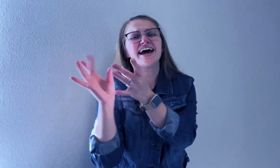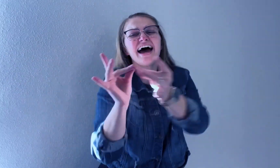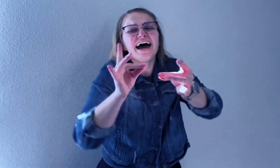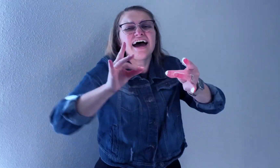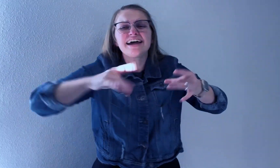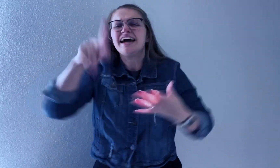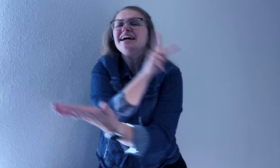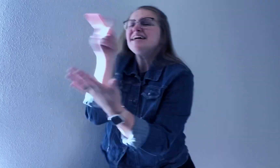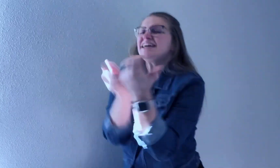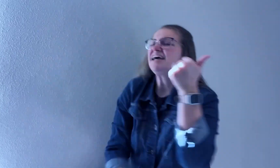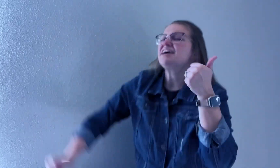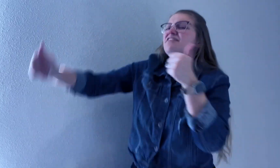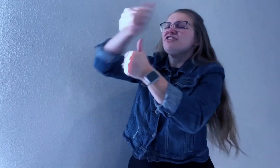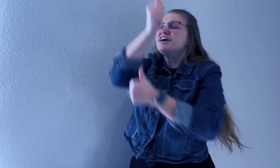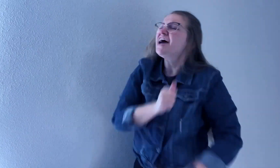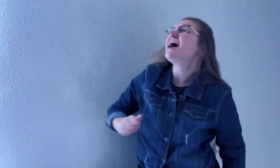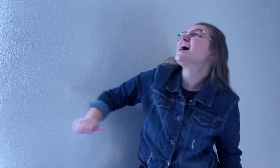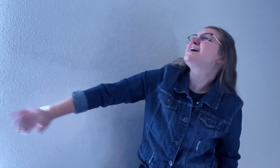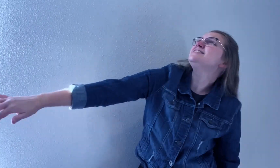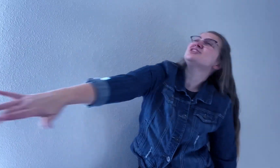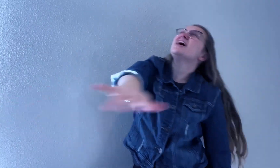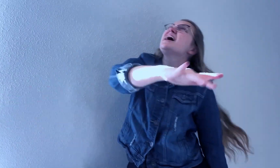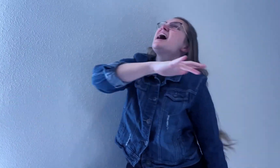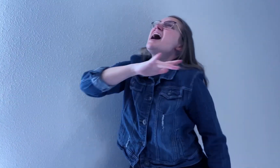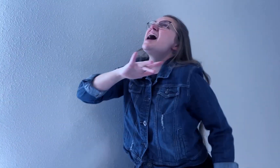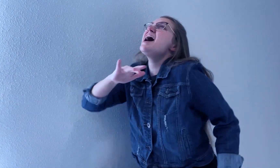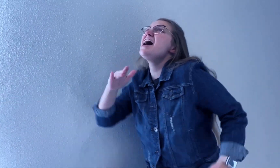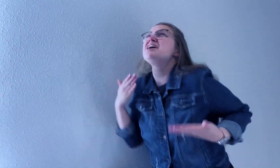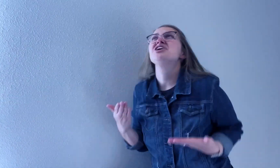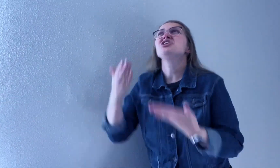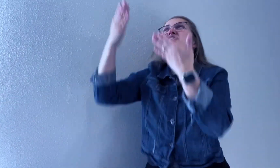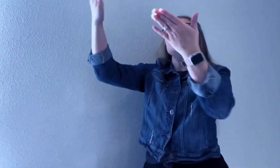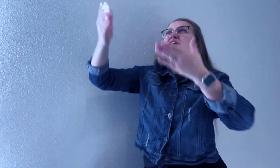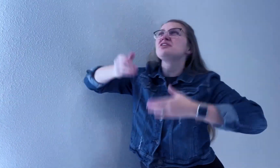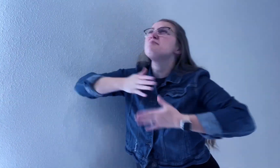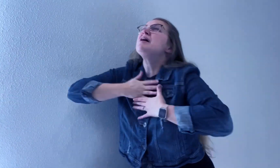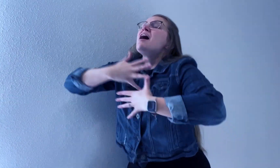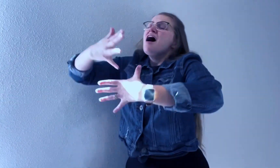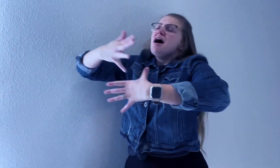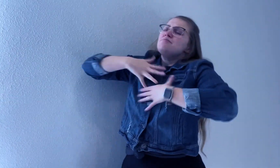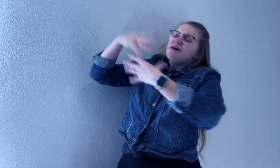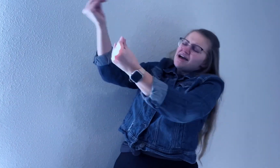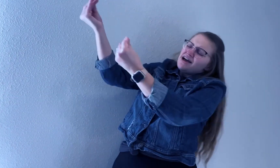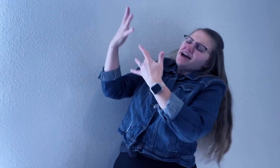King of creation, breathe upon me